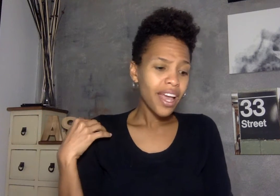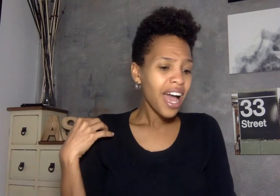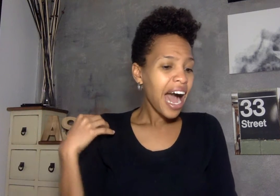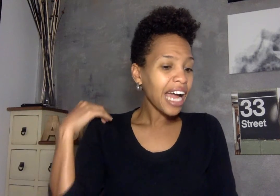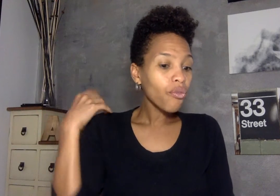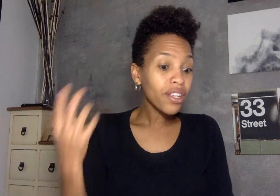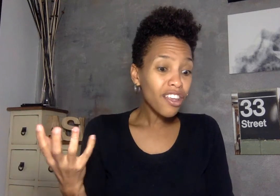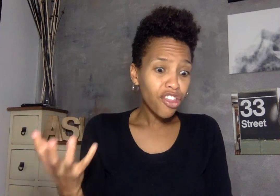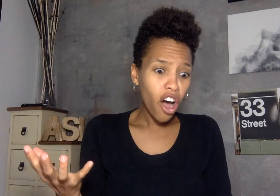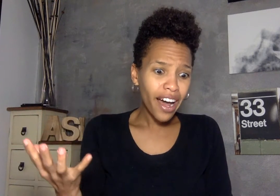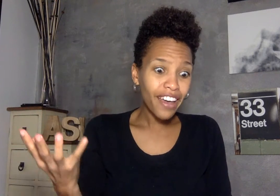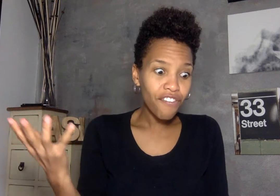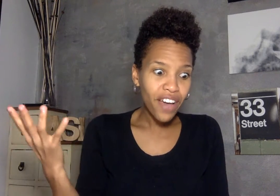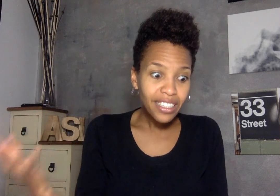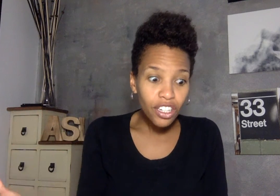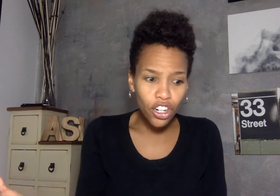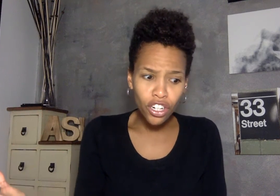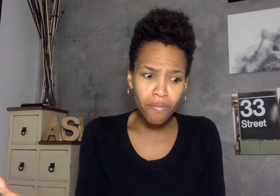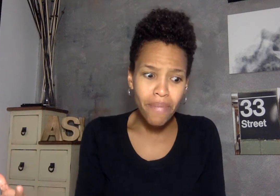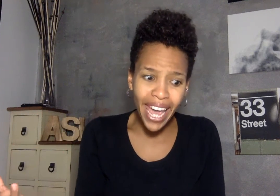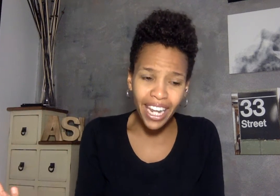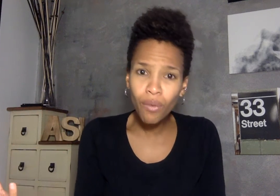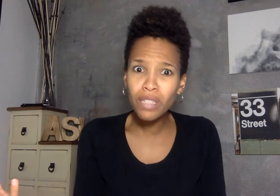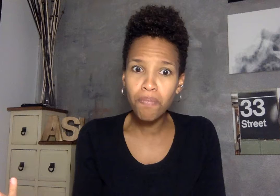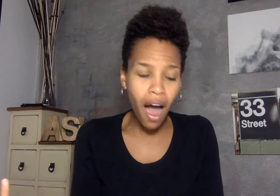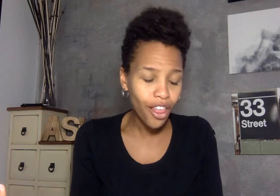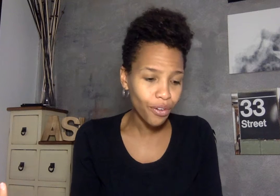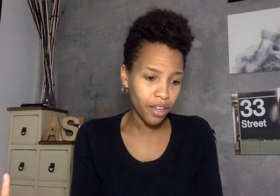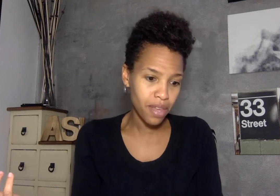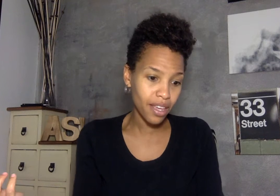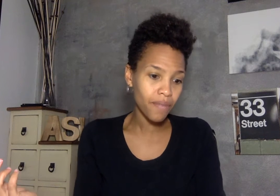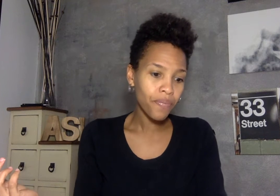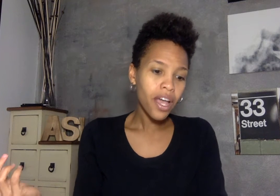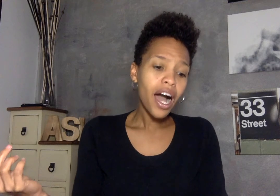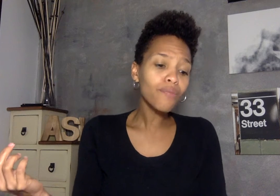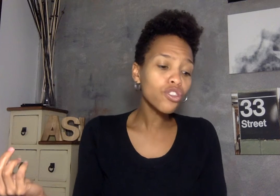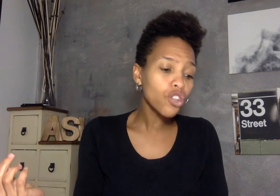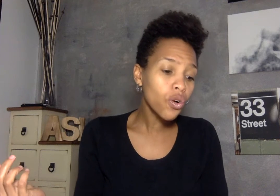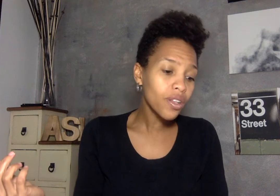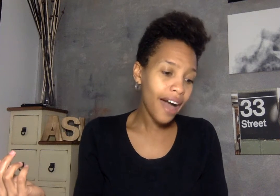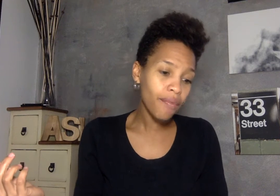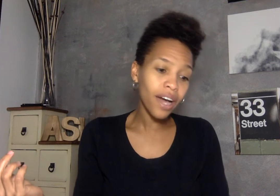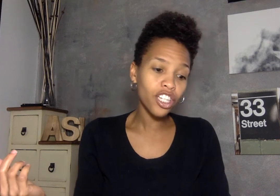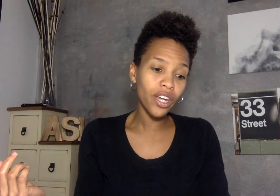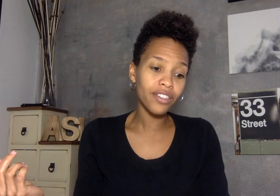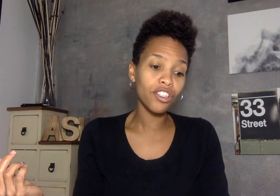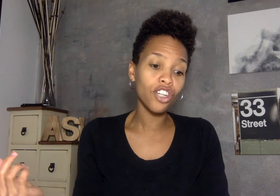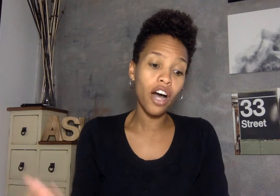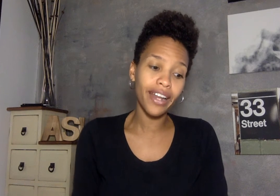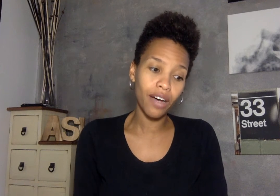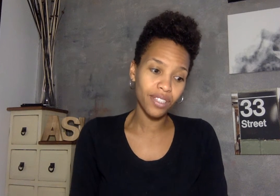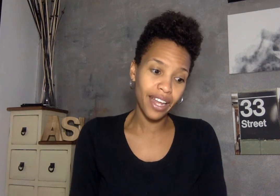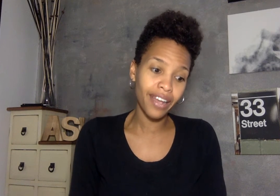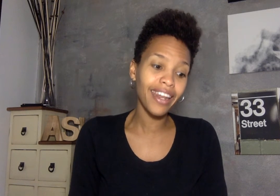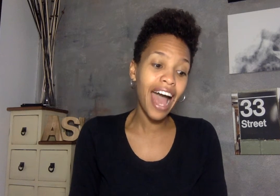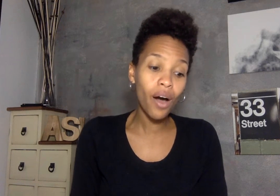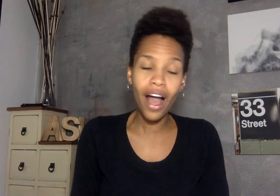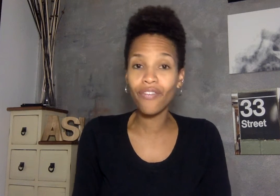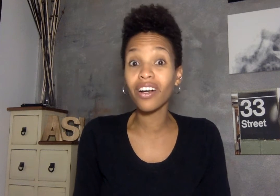i really thought i offended her man it was bothering me i'm so glad we got a chance to talk it out today now i have a